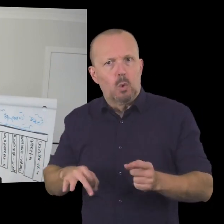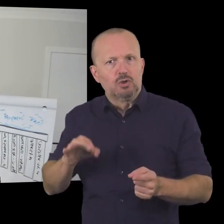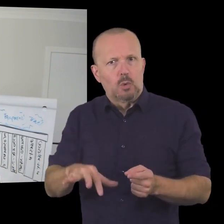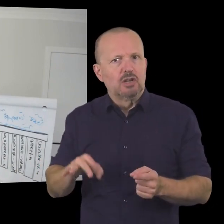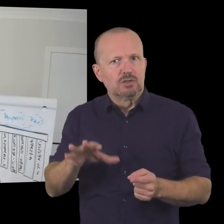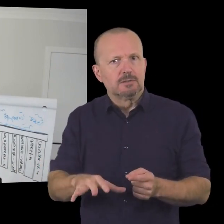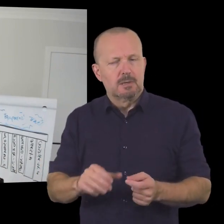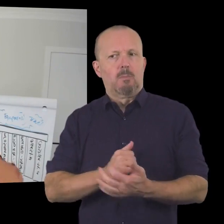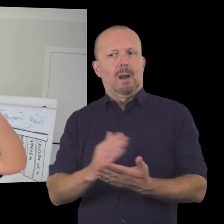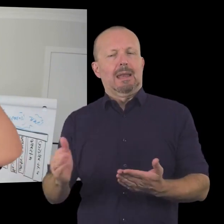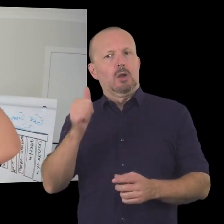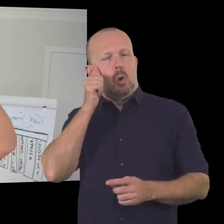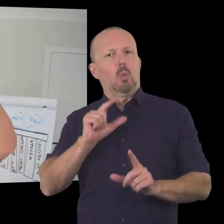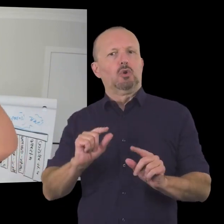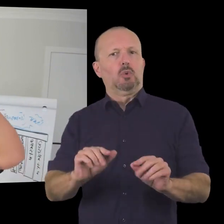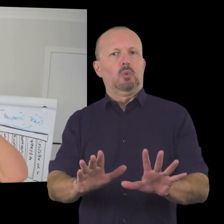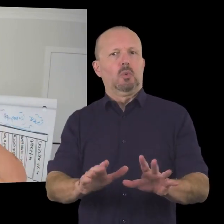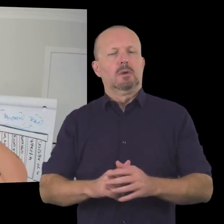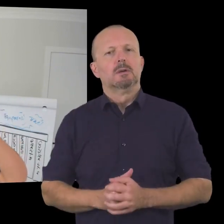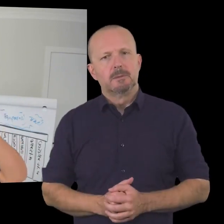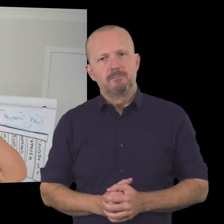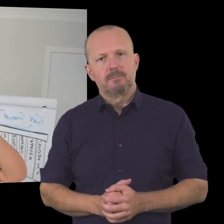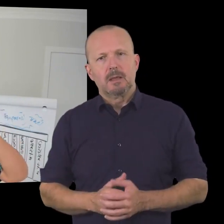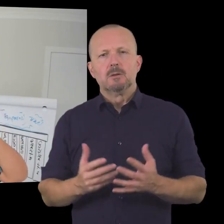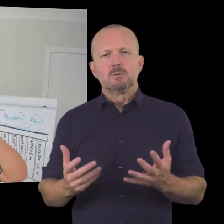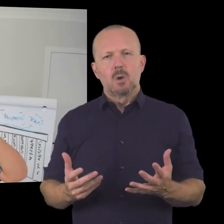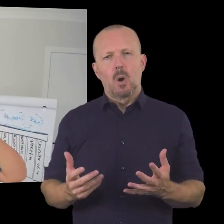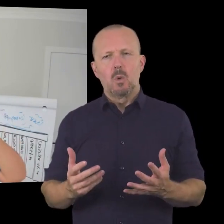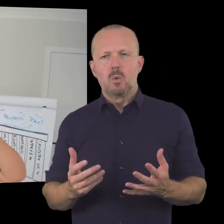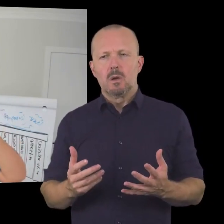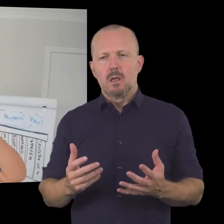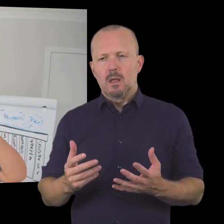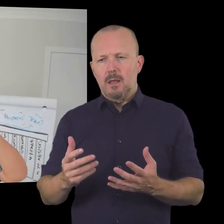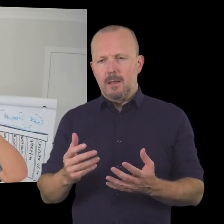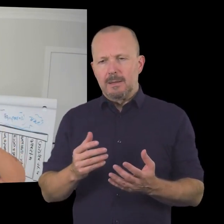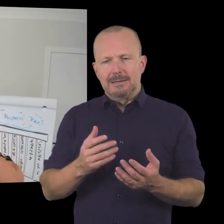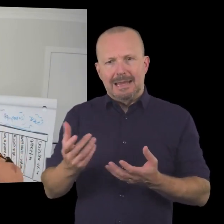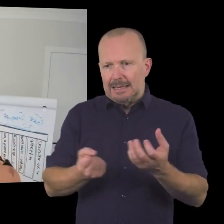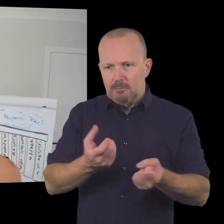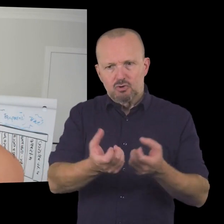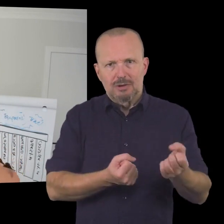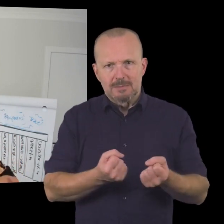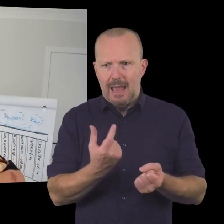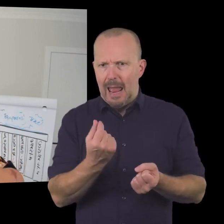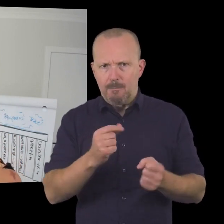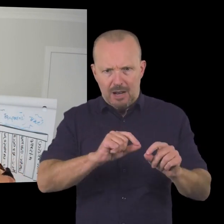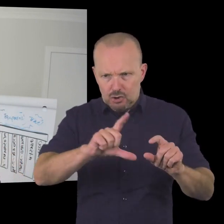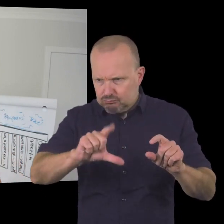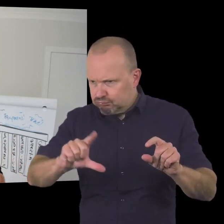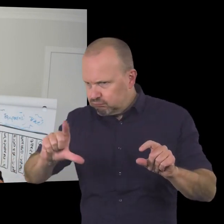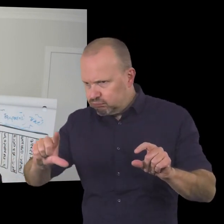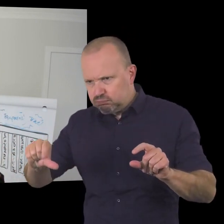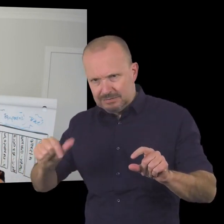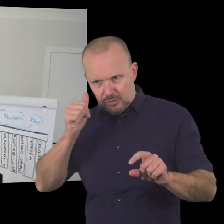to that goal so a total amount uh a contribution from each income stream